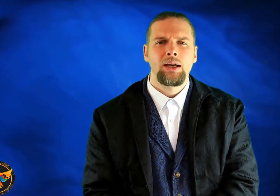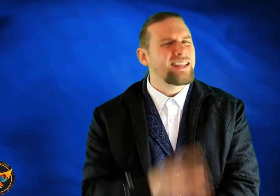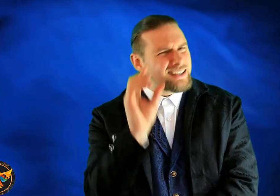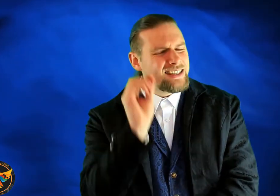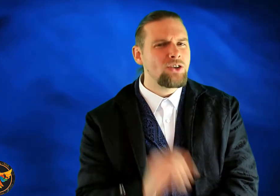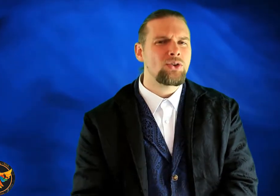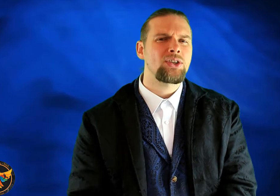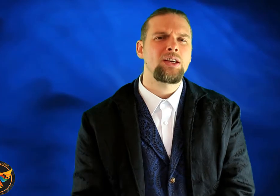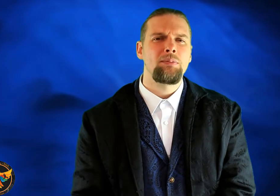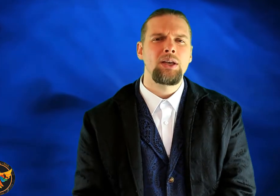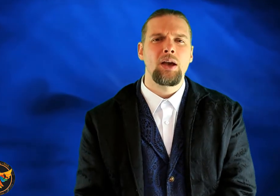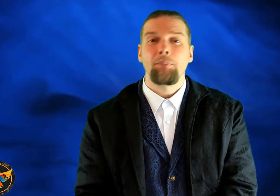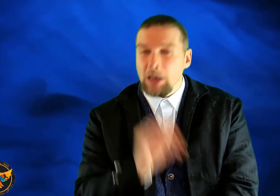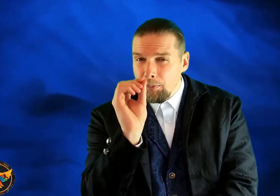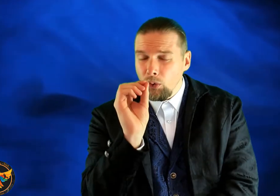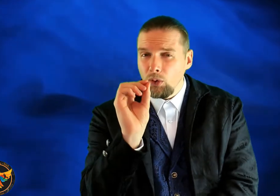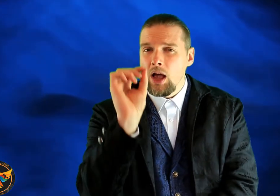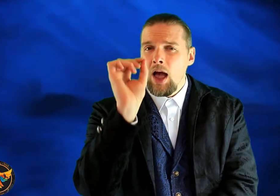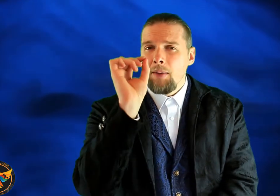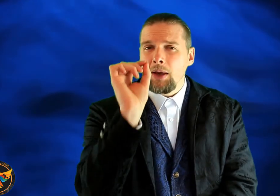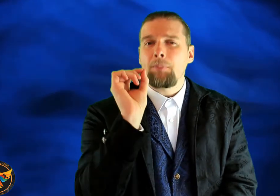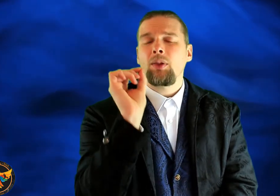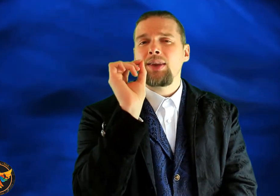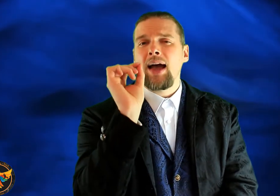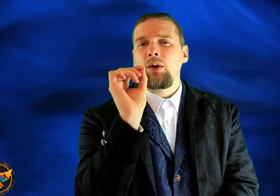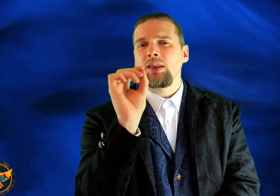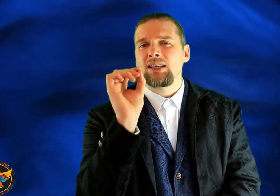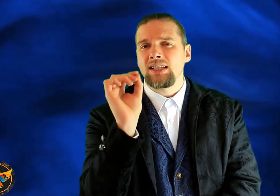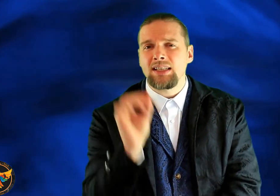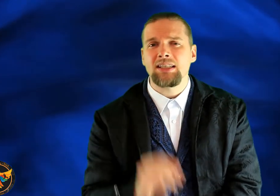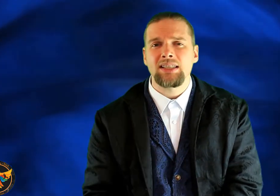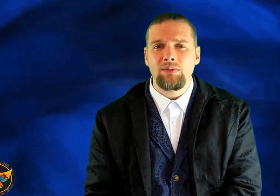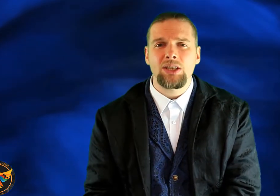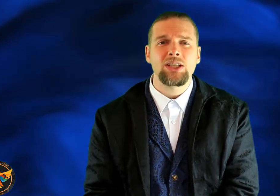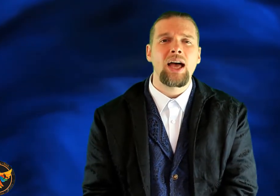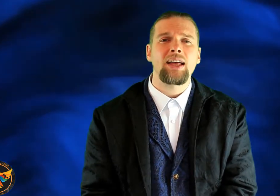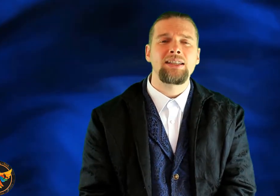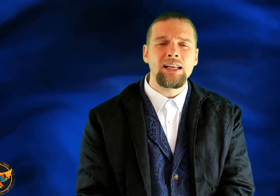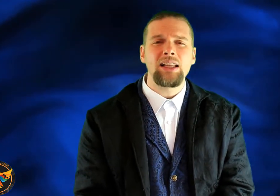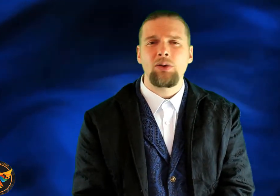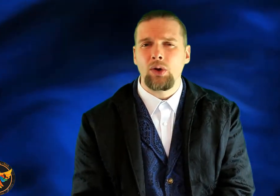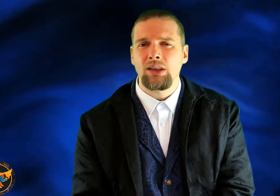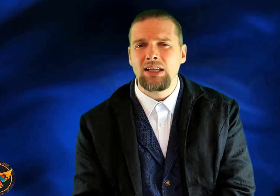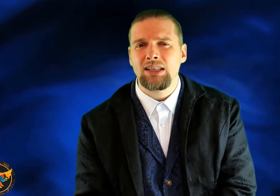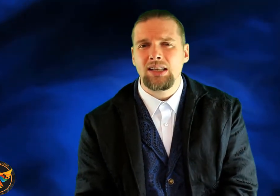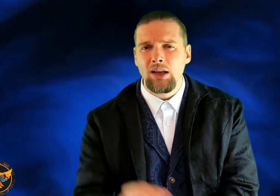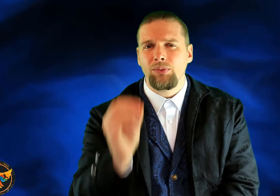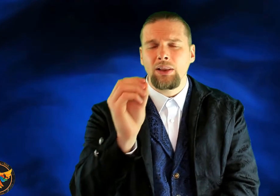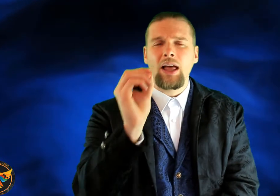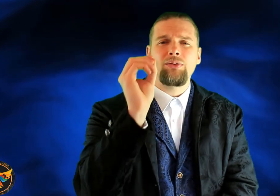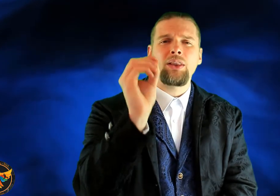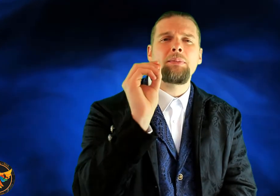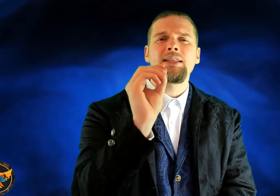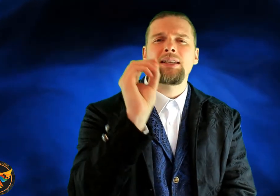That's a dangerous thing to be. And people, people are now in their 60s and 70s that are dealing with these safe, life-limiting